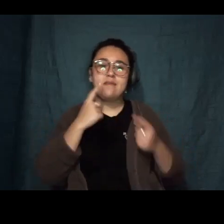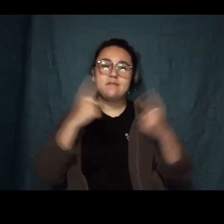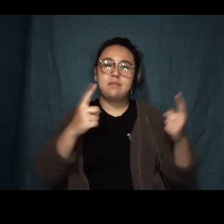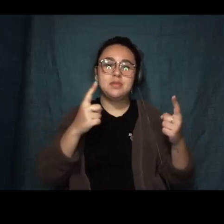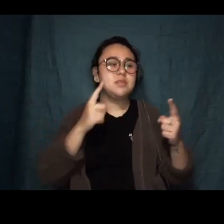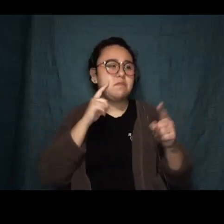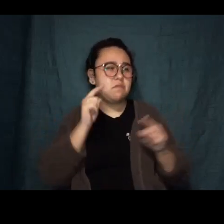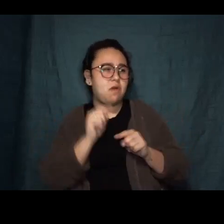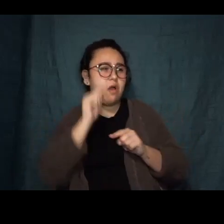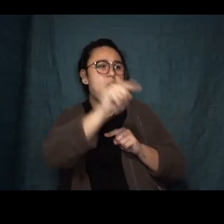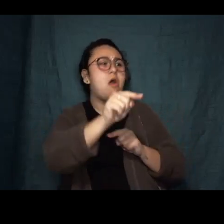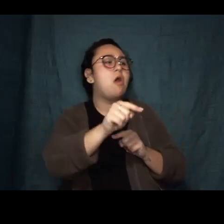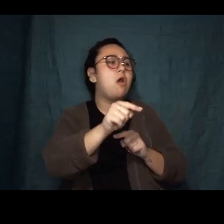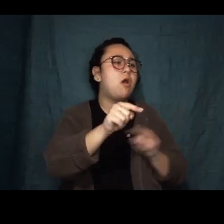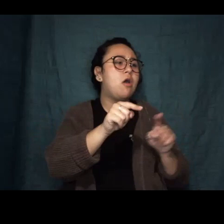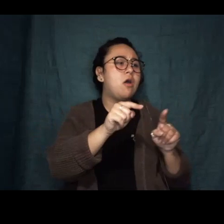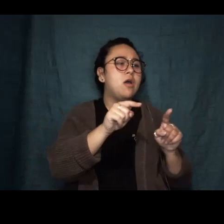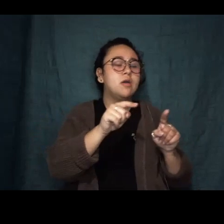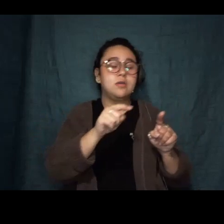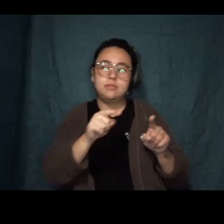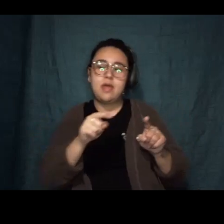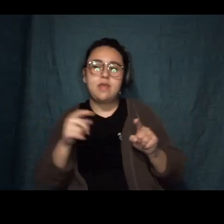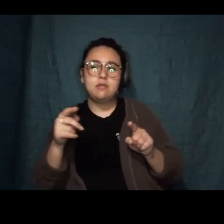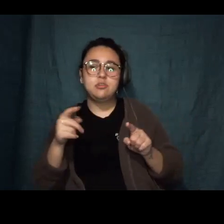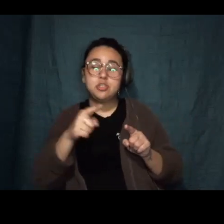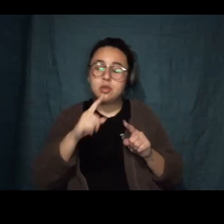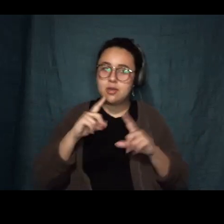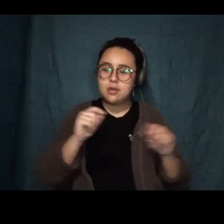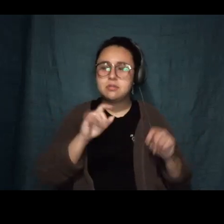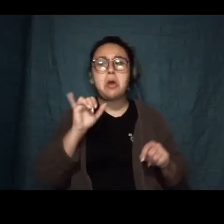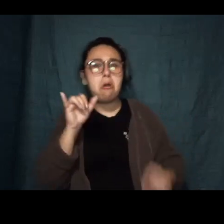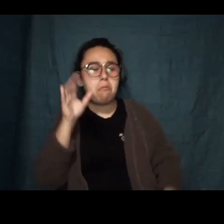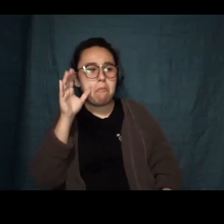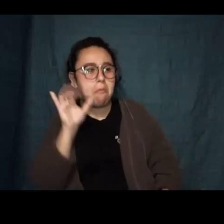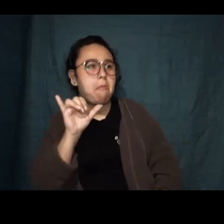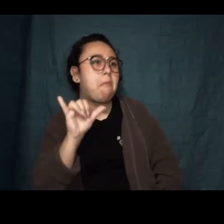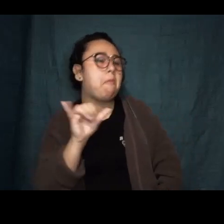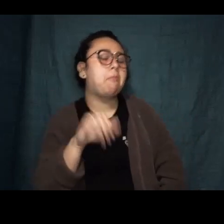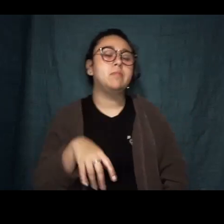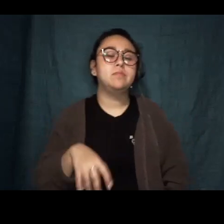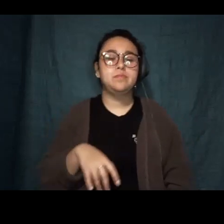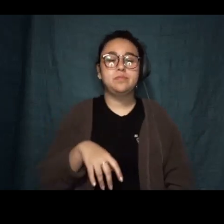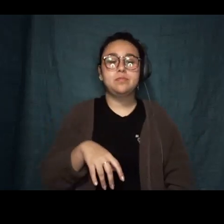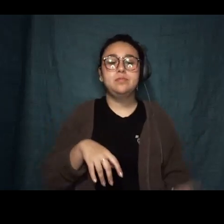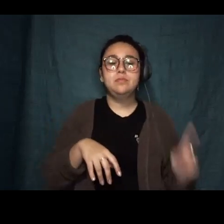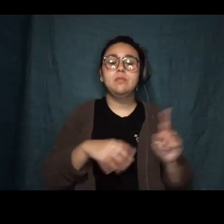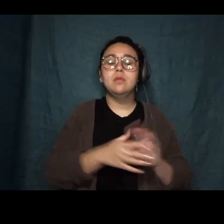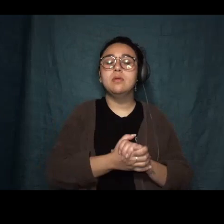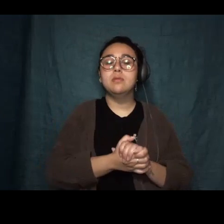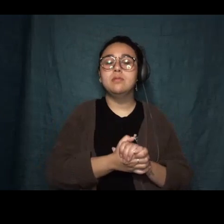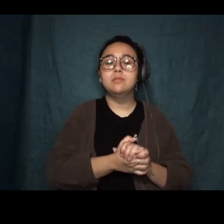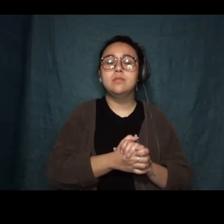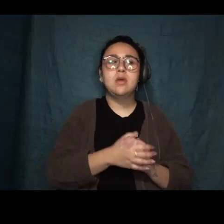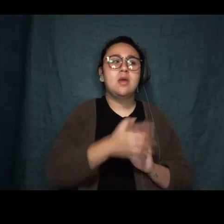time backup dancer gossiped about her during a coffee break. The pop star dedicated this video to an ex who told a tabloid she'd let herself go and looked like a